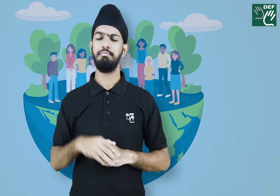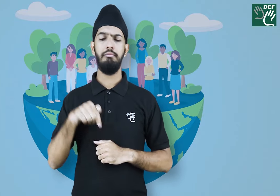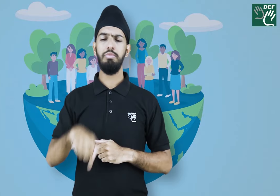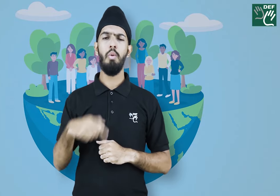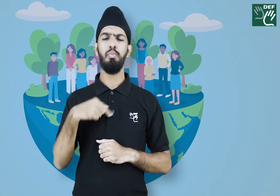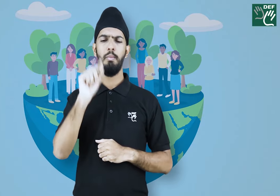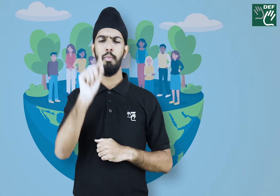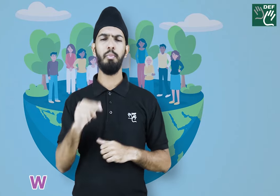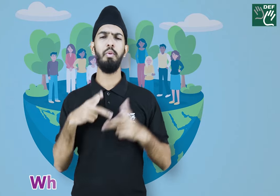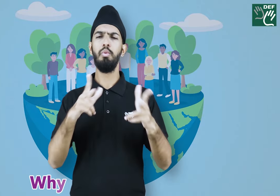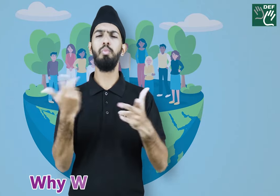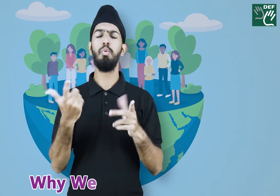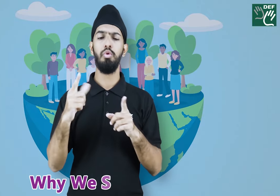Why should we care?